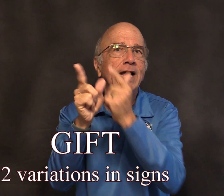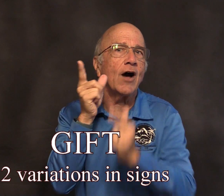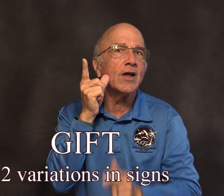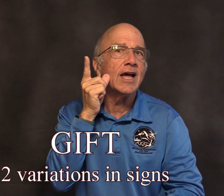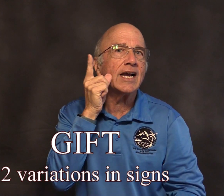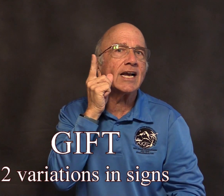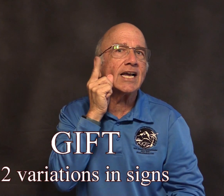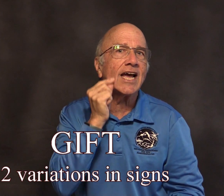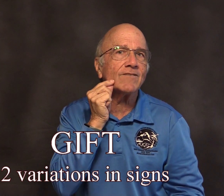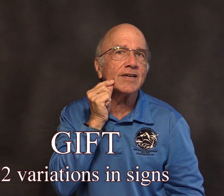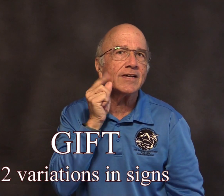down. Get.